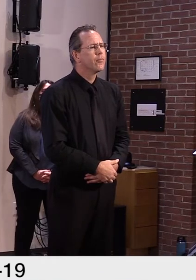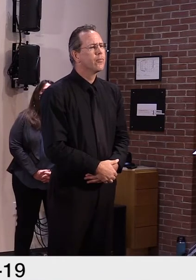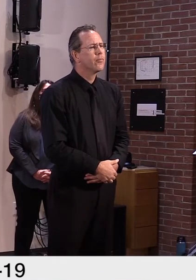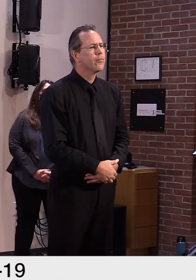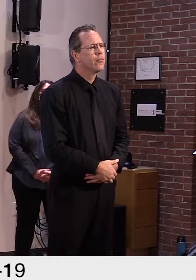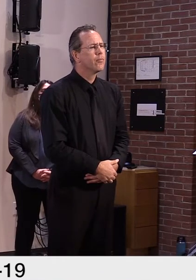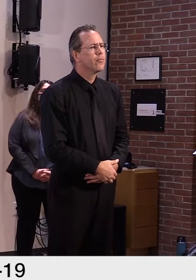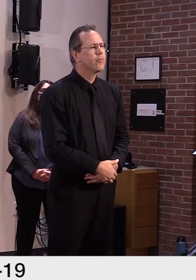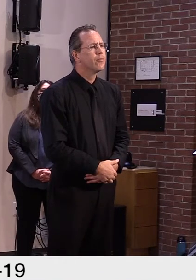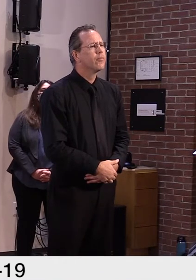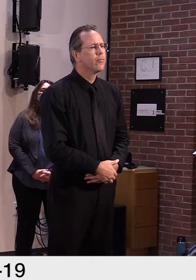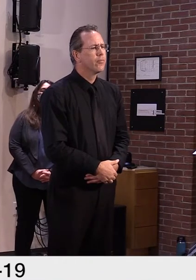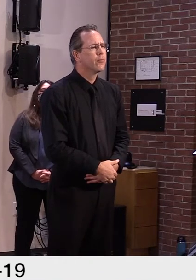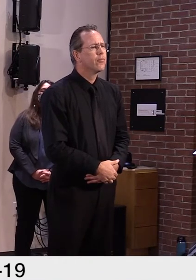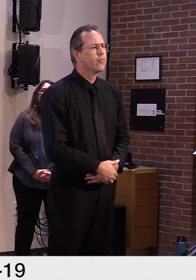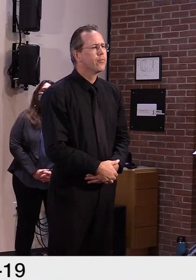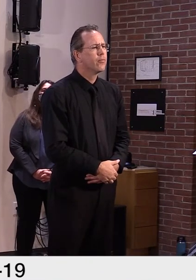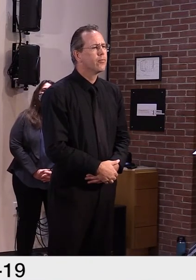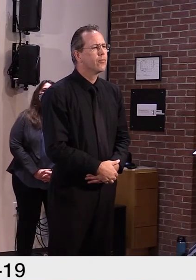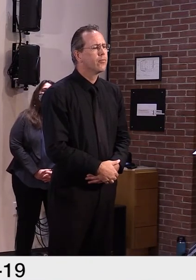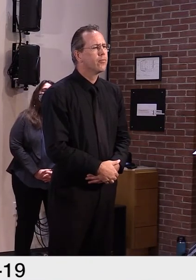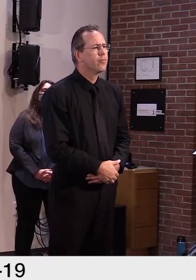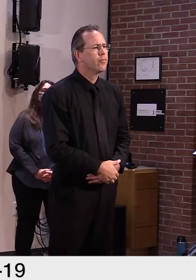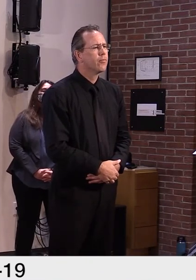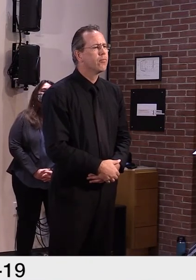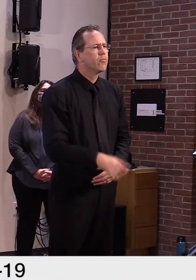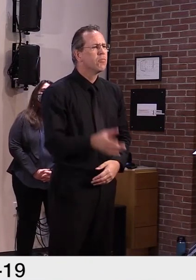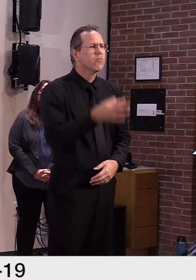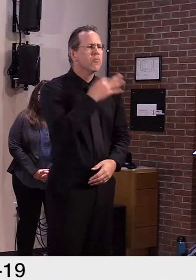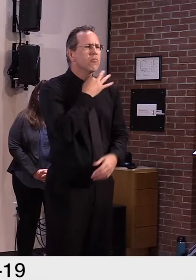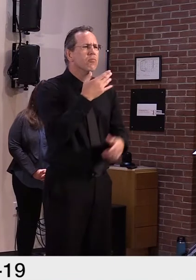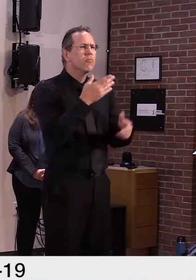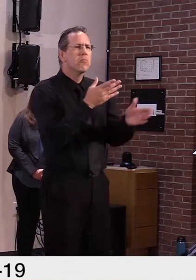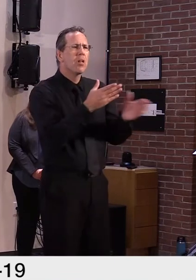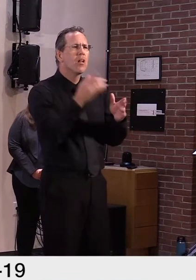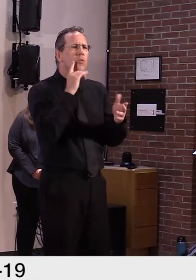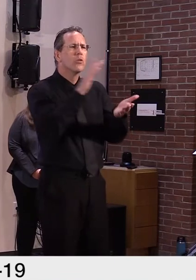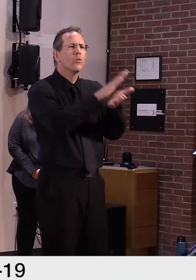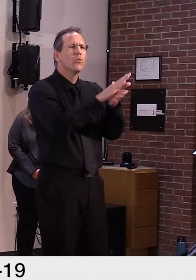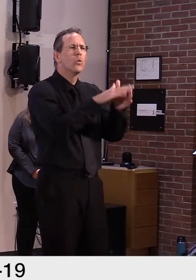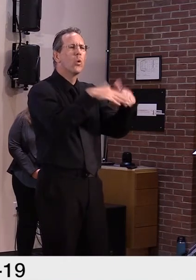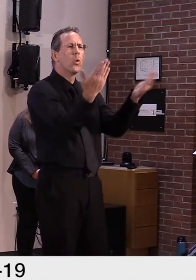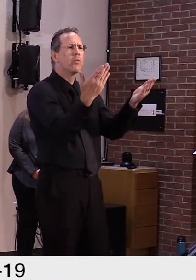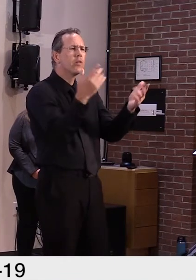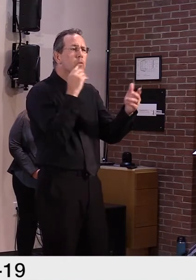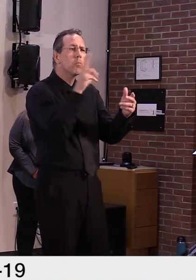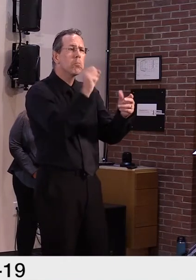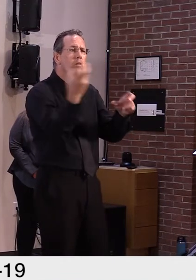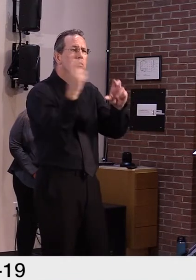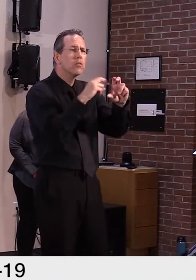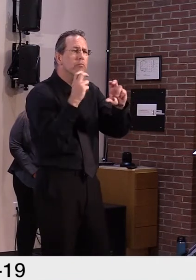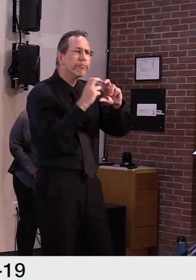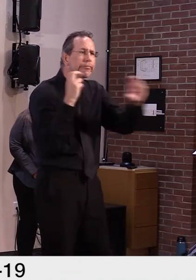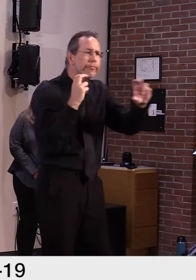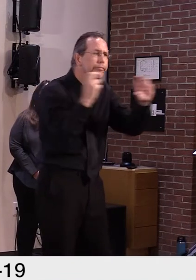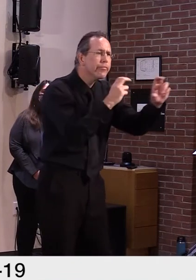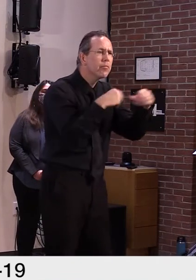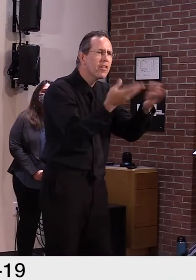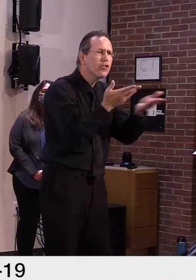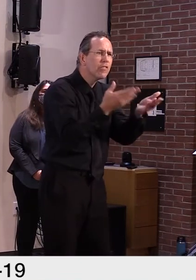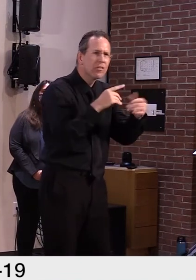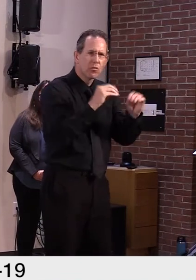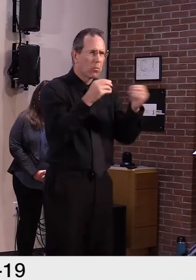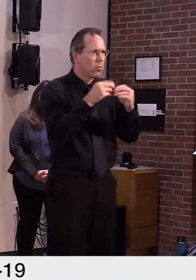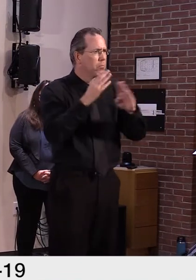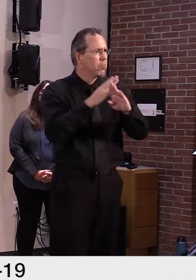Yeah, thanks. Actually, when we opened schools, we opened up Step 2 except for transportation, which we did open in Step